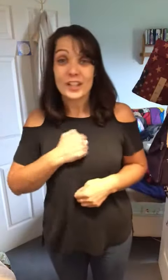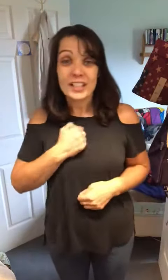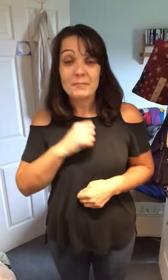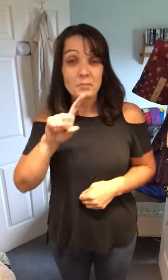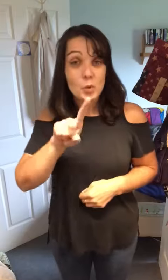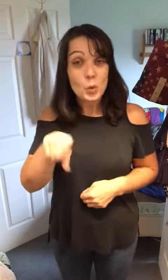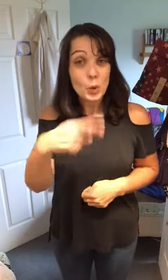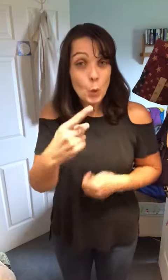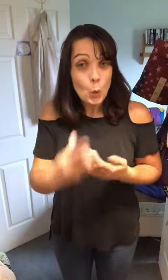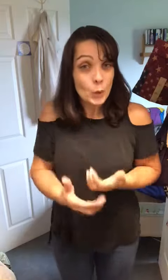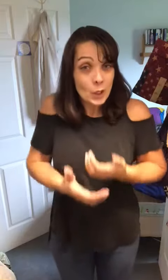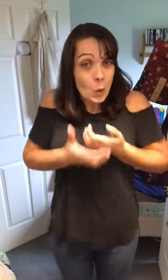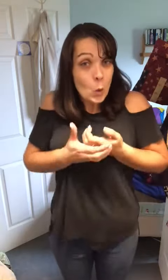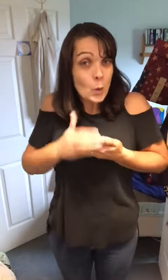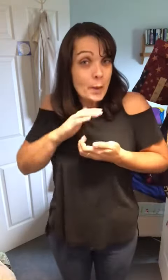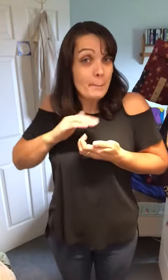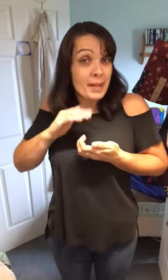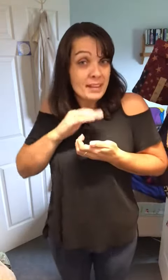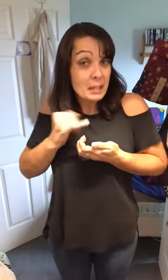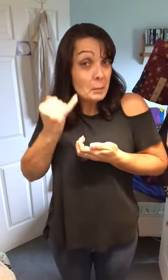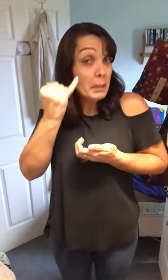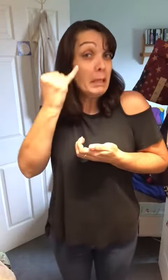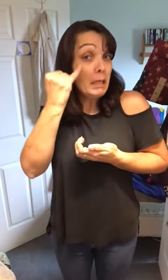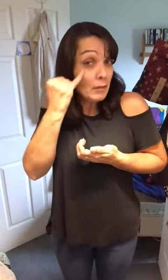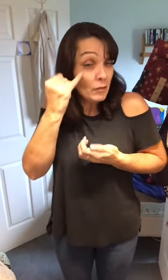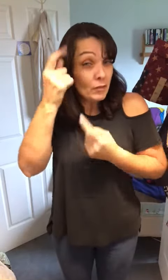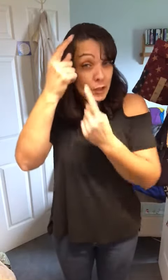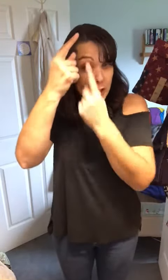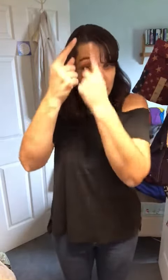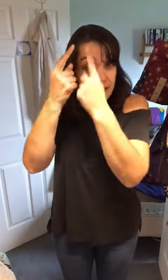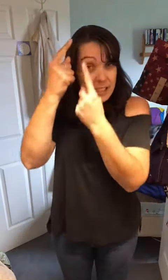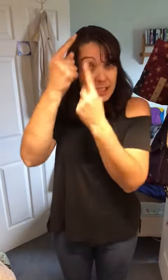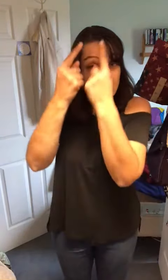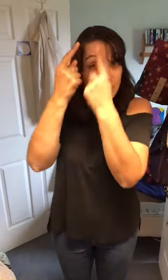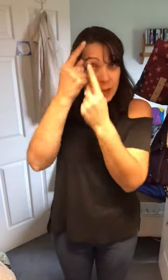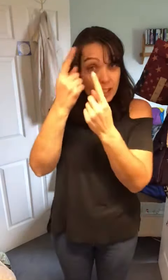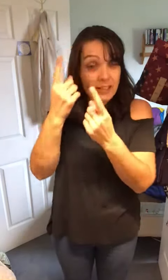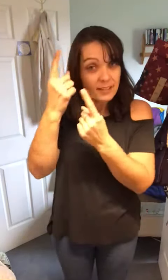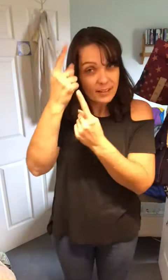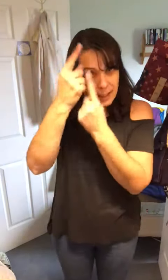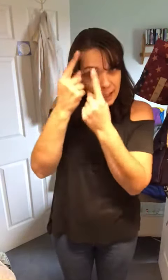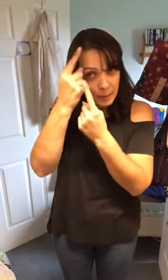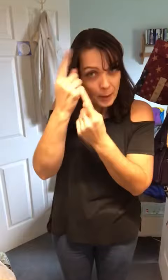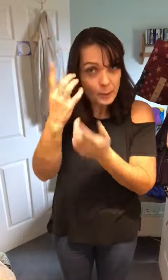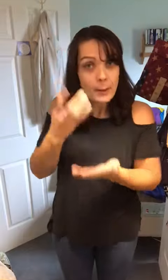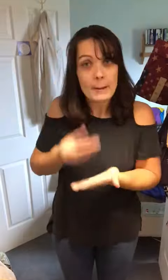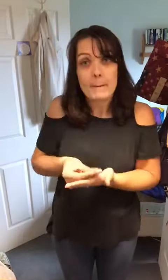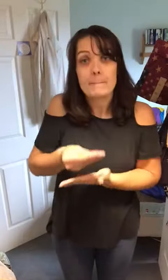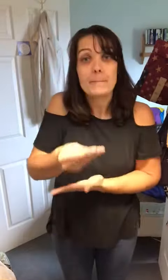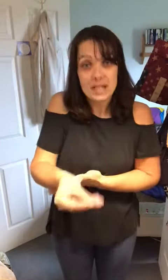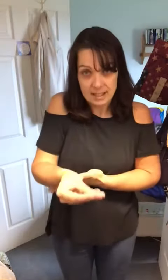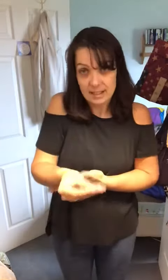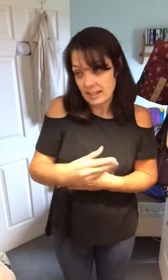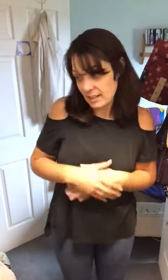you can only hold them pet them if you're considering thinking about buying it